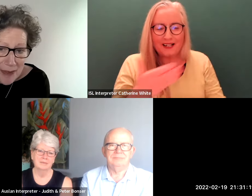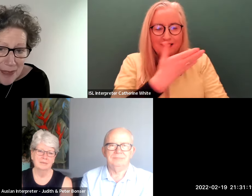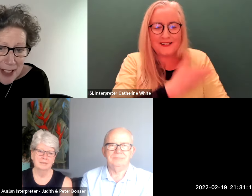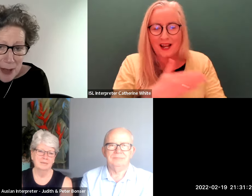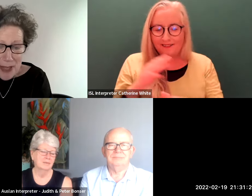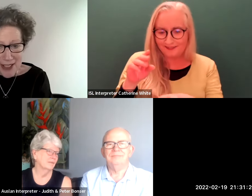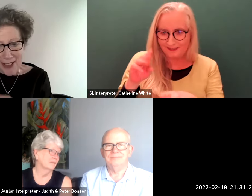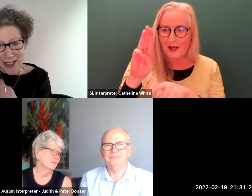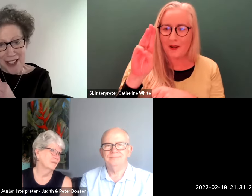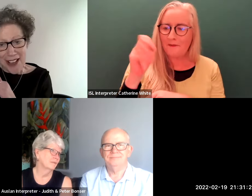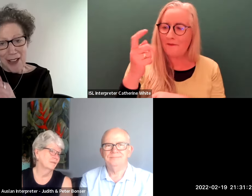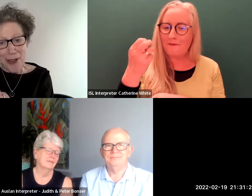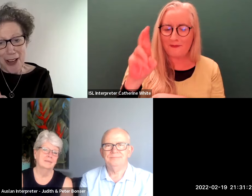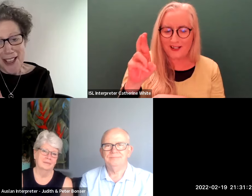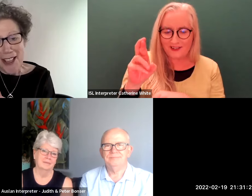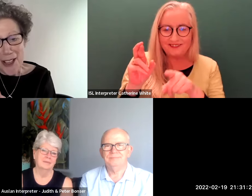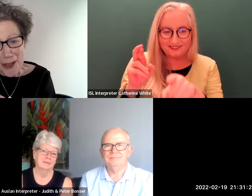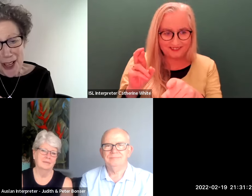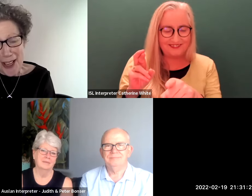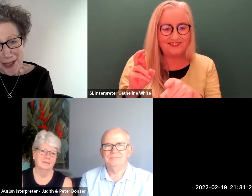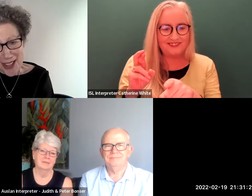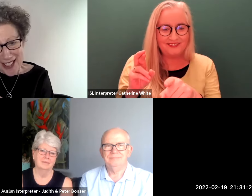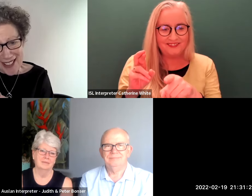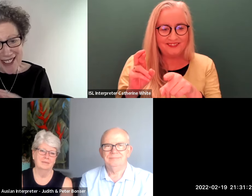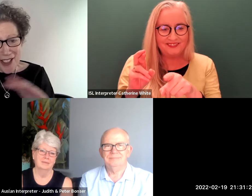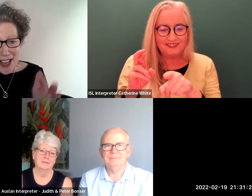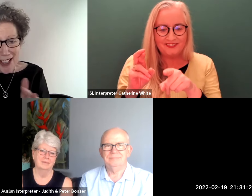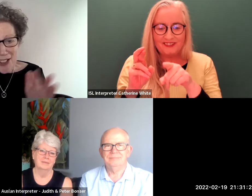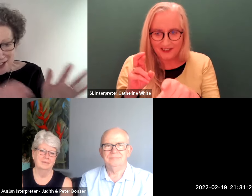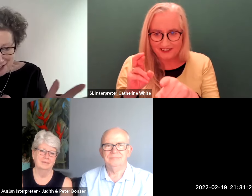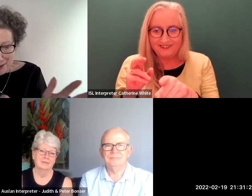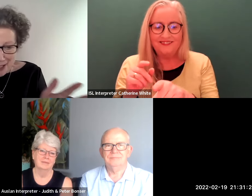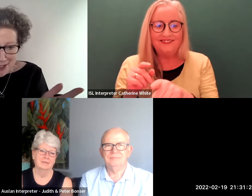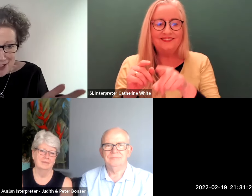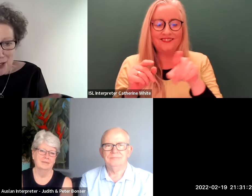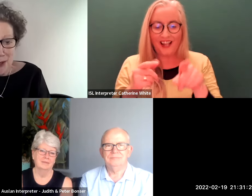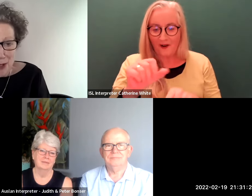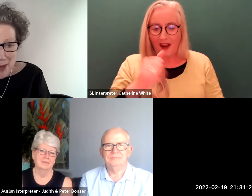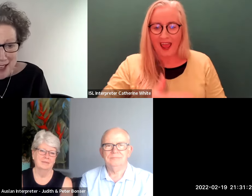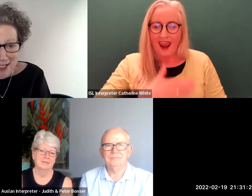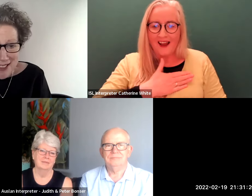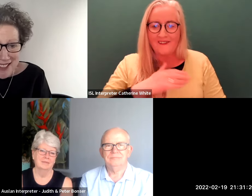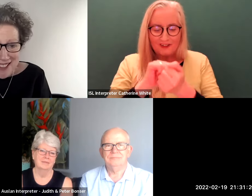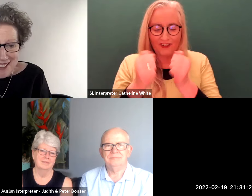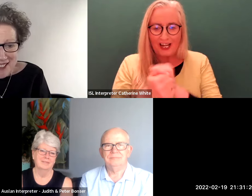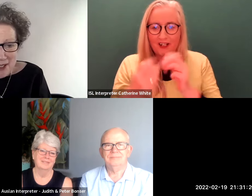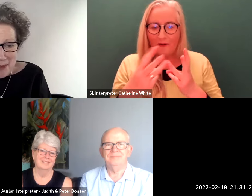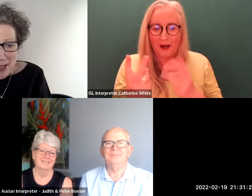peter because if you like your life then changed when the two of you met